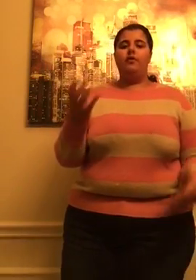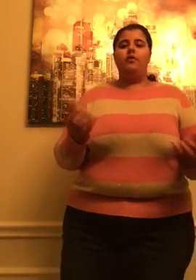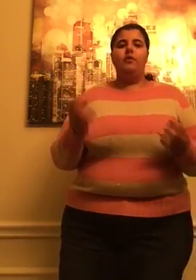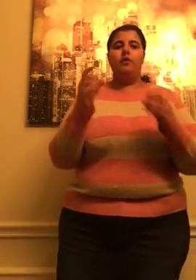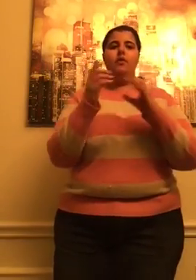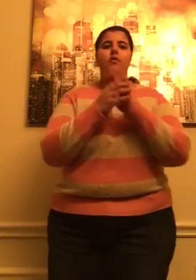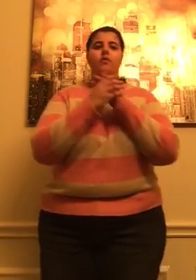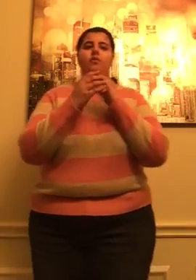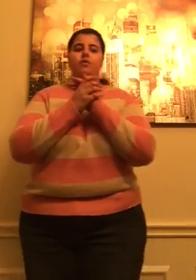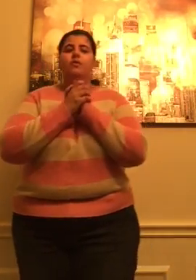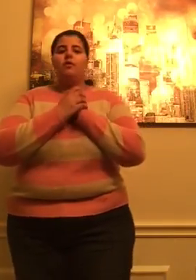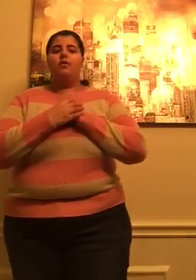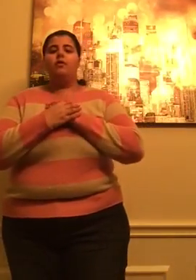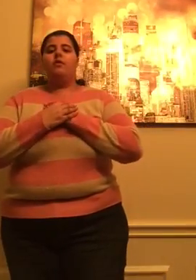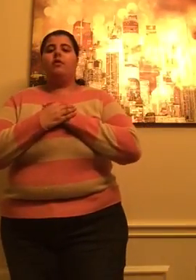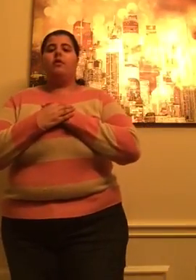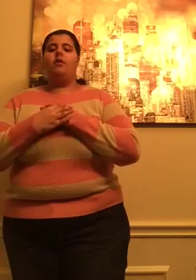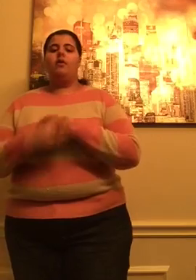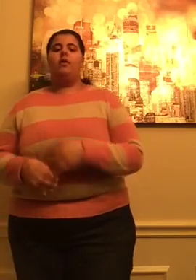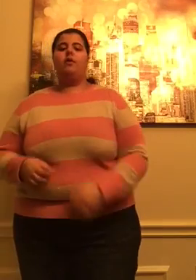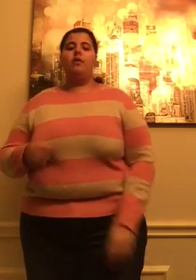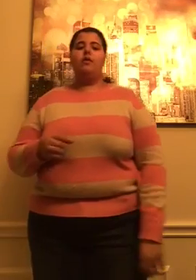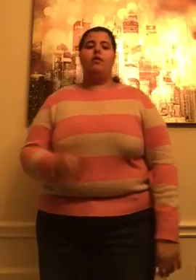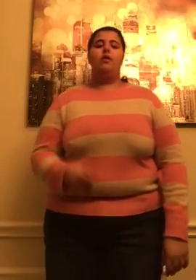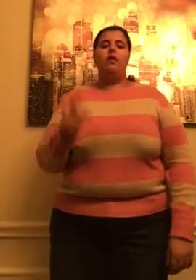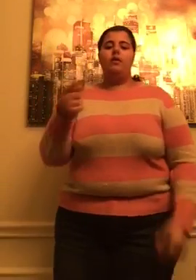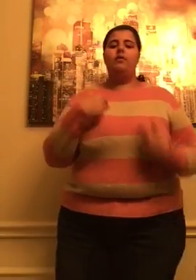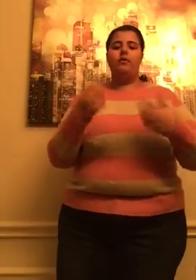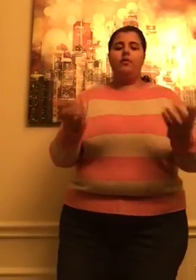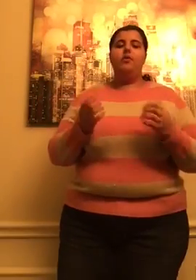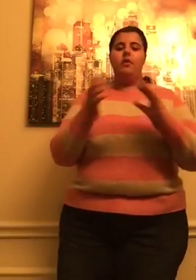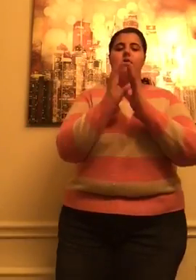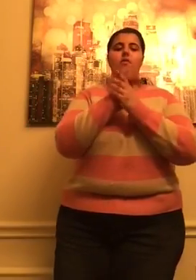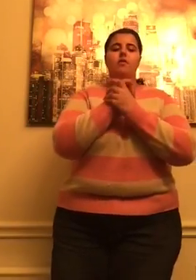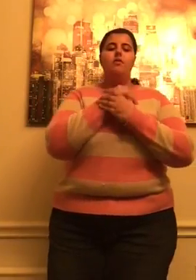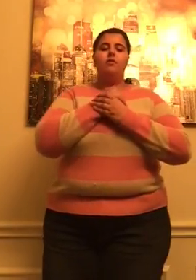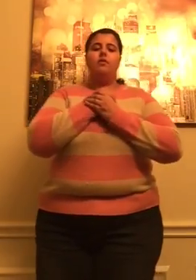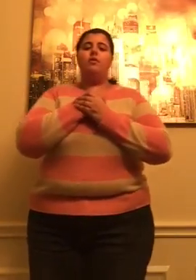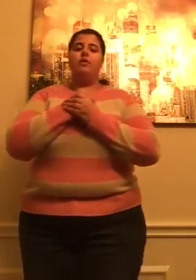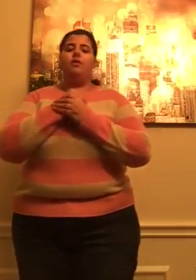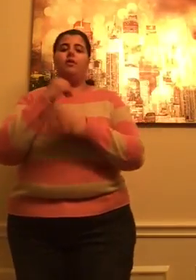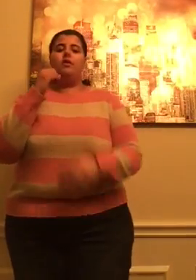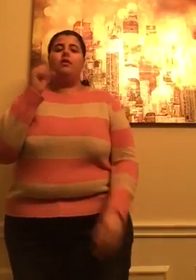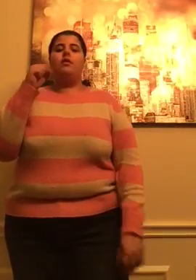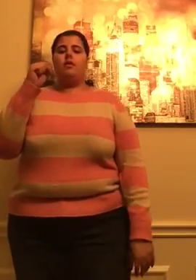my I just wanna hold you I just wanna hold you